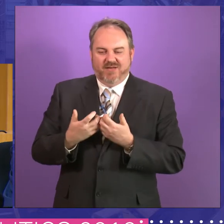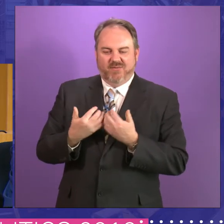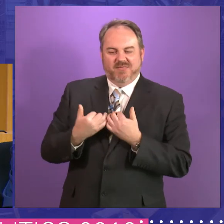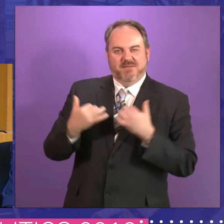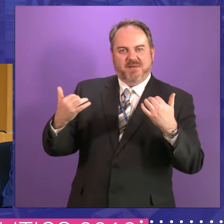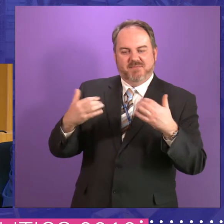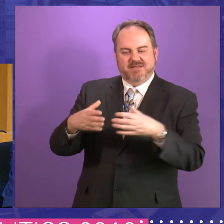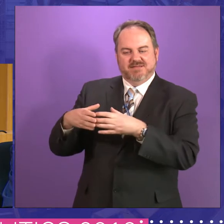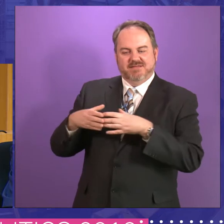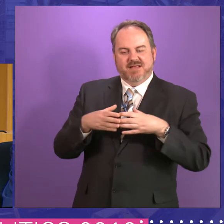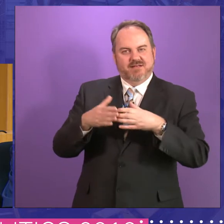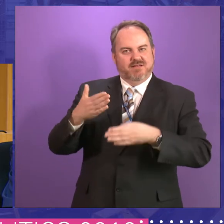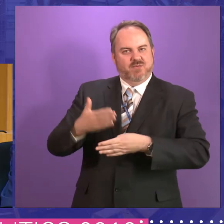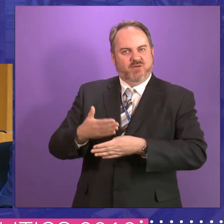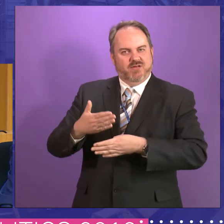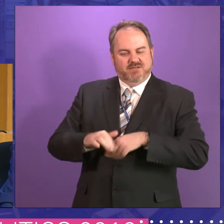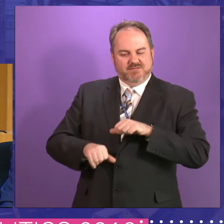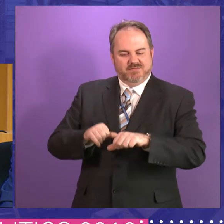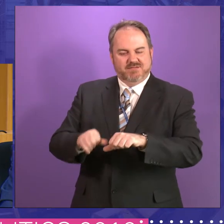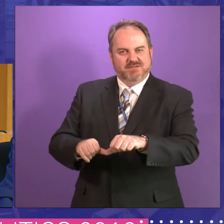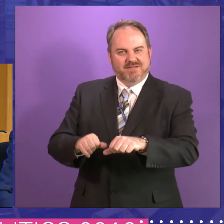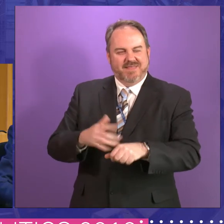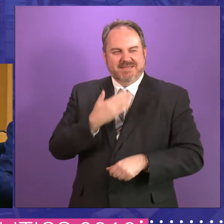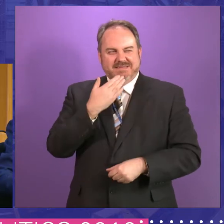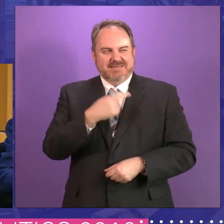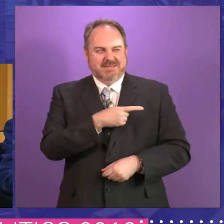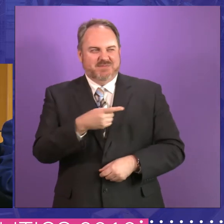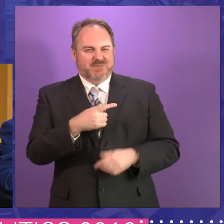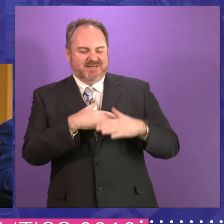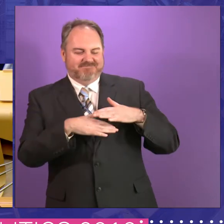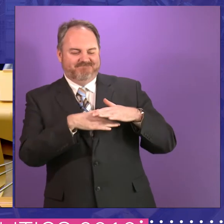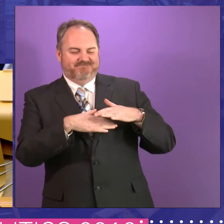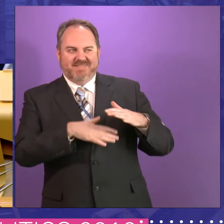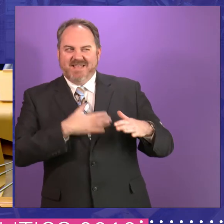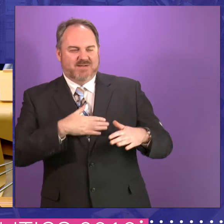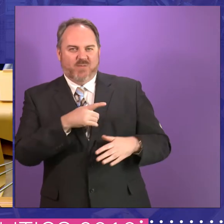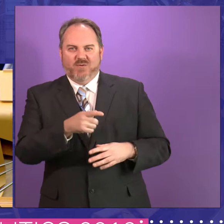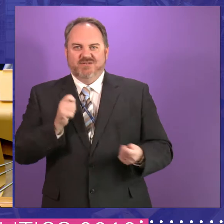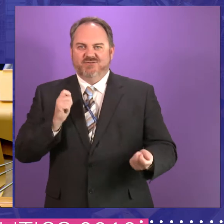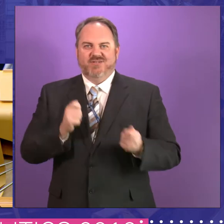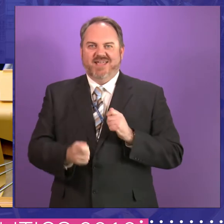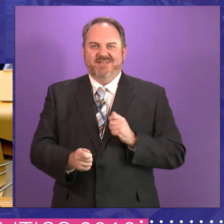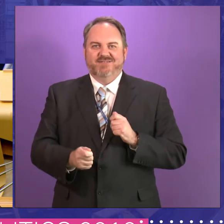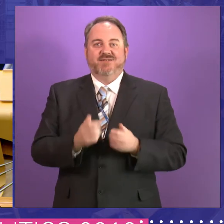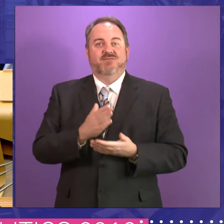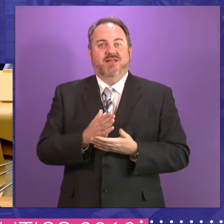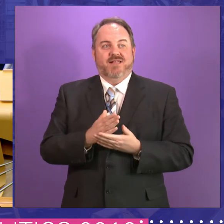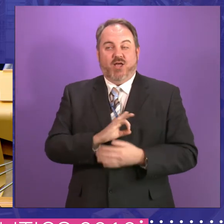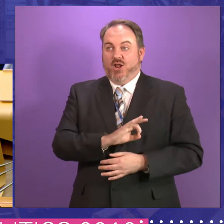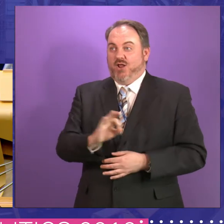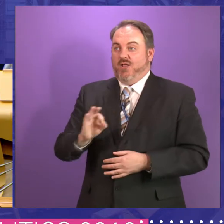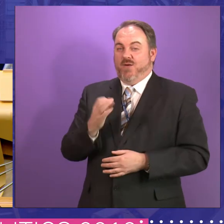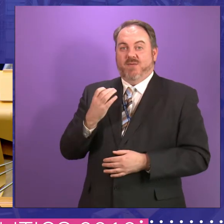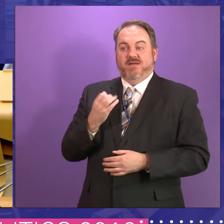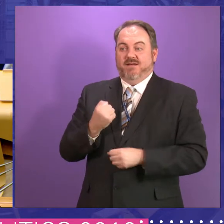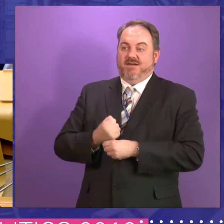vested interest in making sure it doesn't happen. And that's why I said that I thought, you know, none of the governments have been brave enough